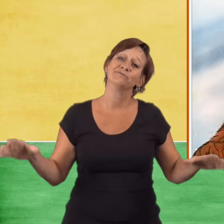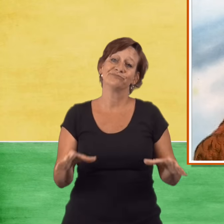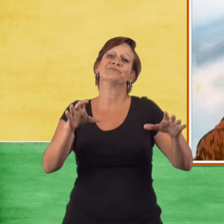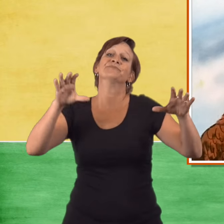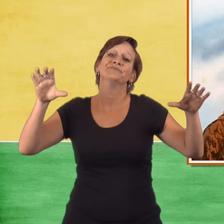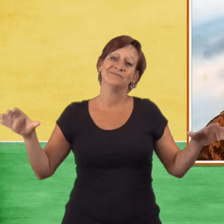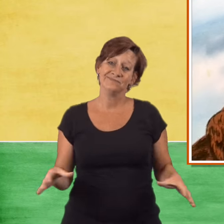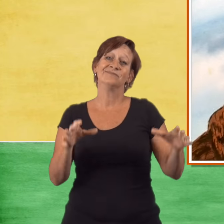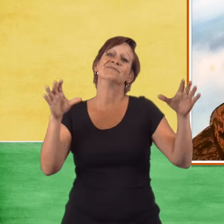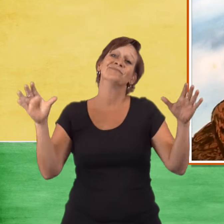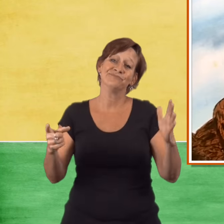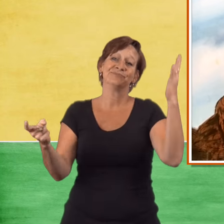And she did.